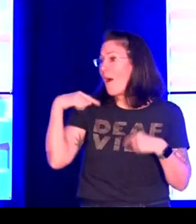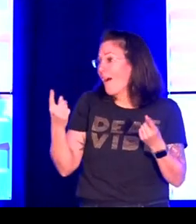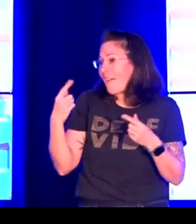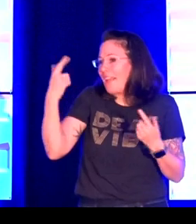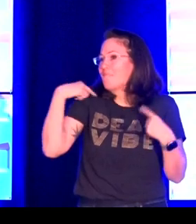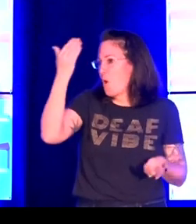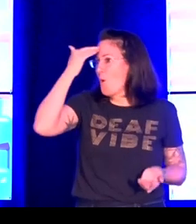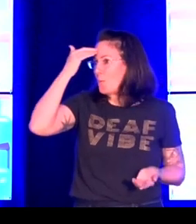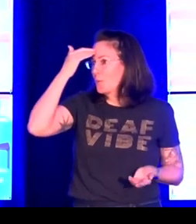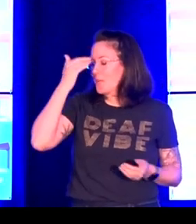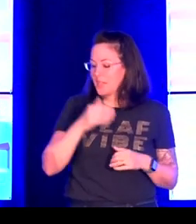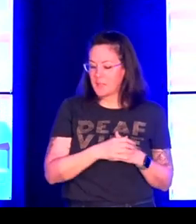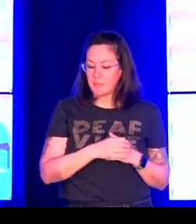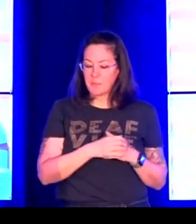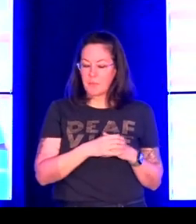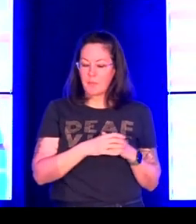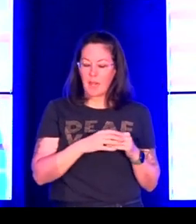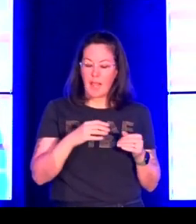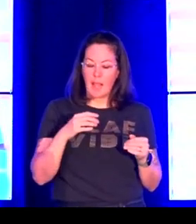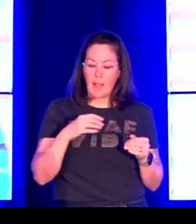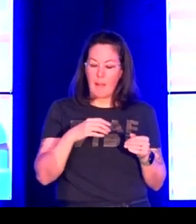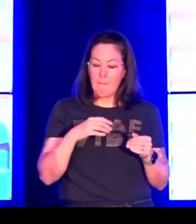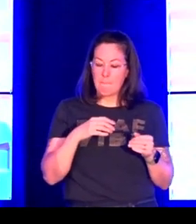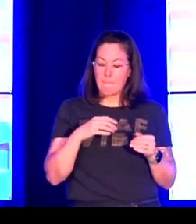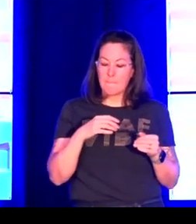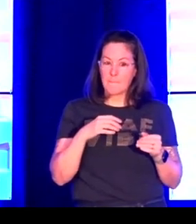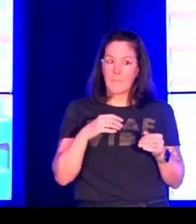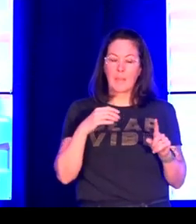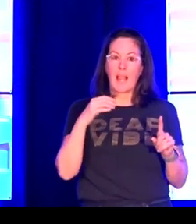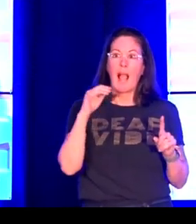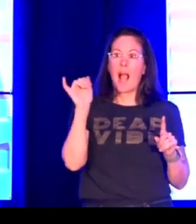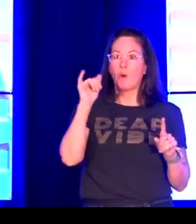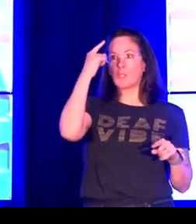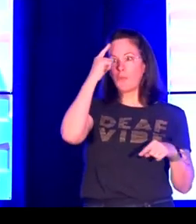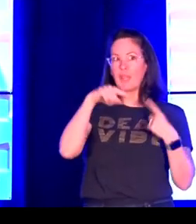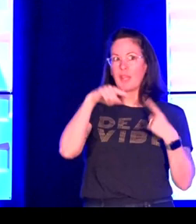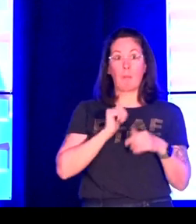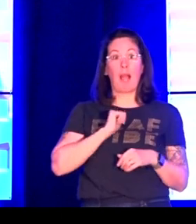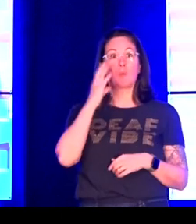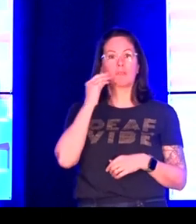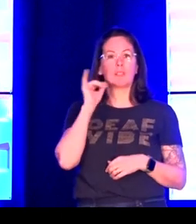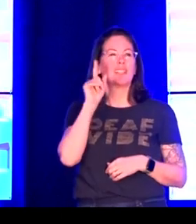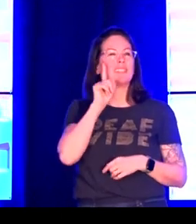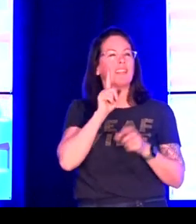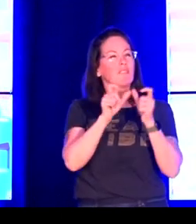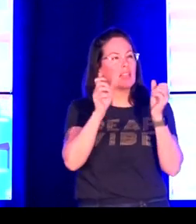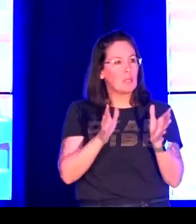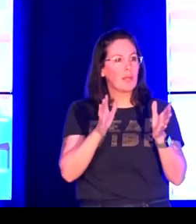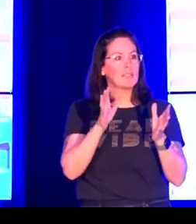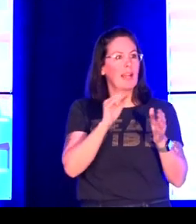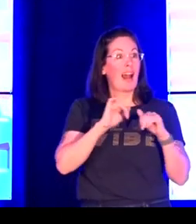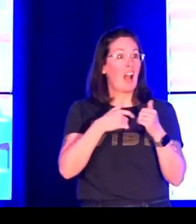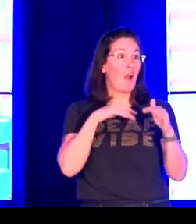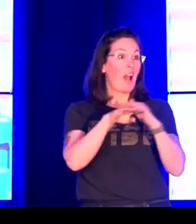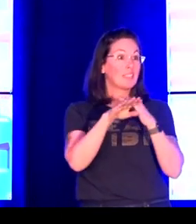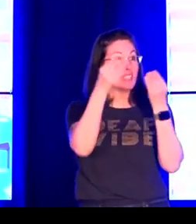and they are really making public what deaf communities have known for decades I also think